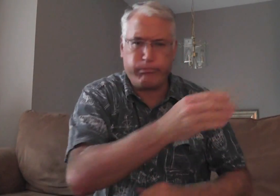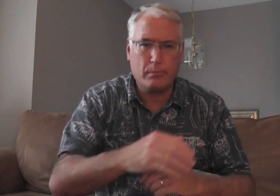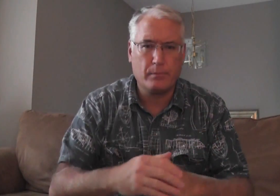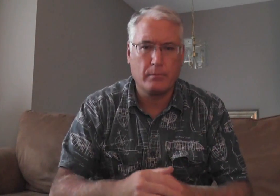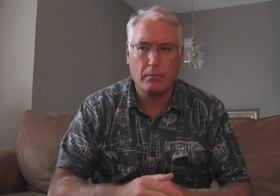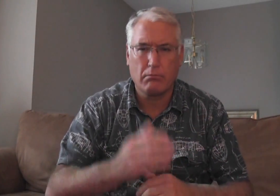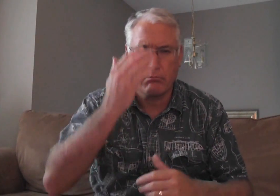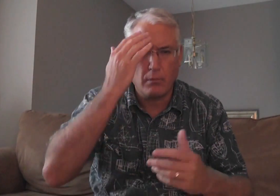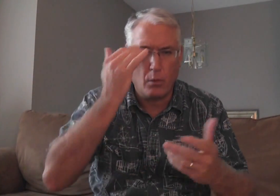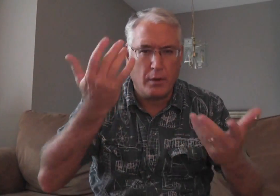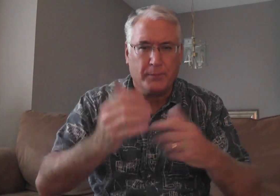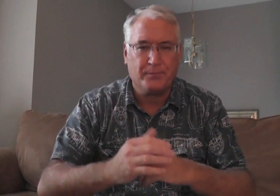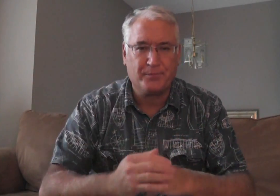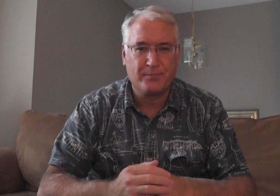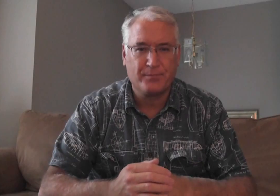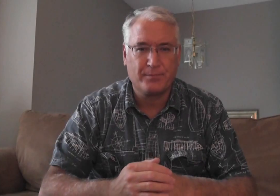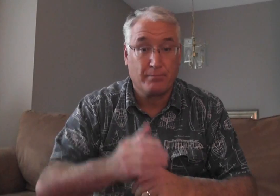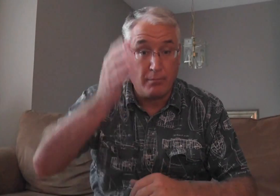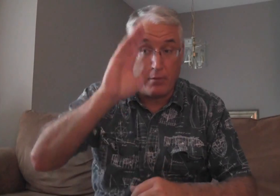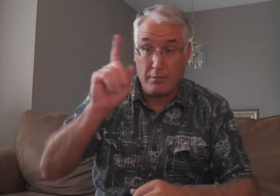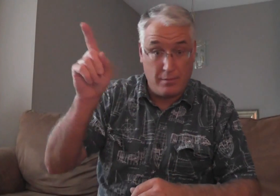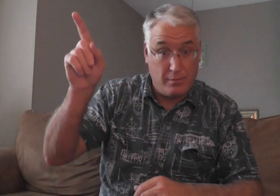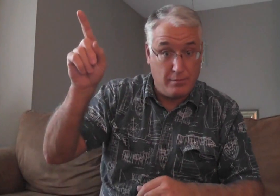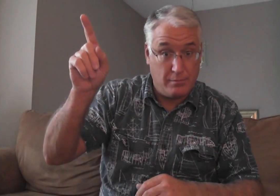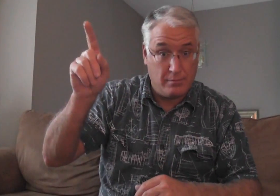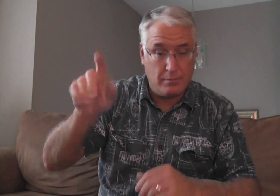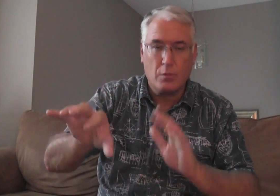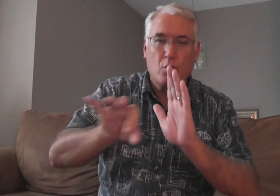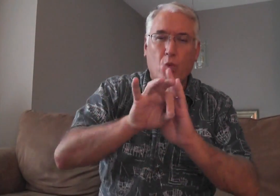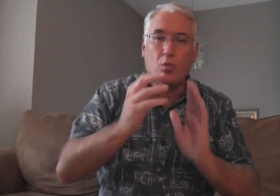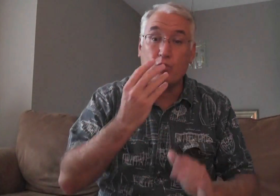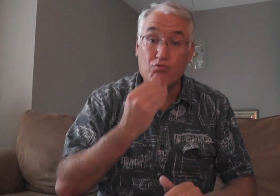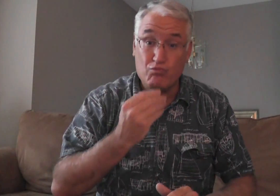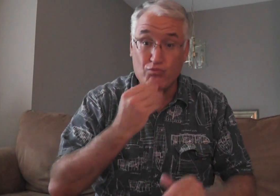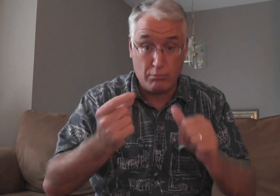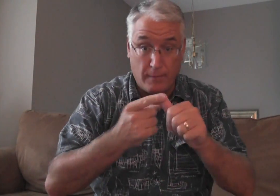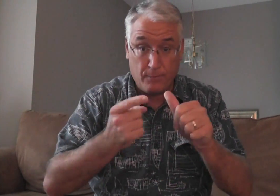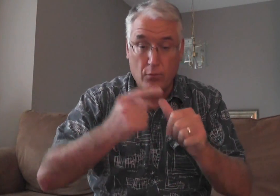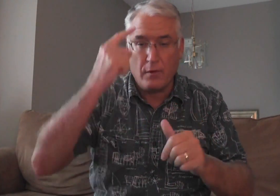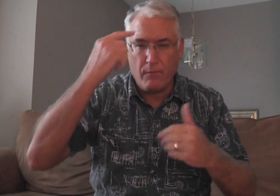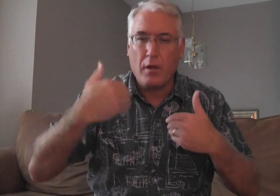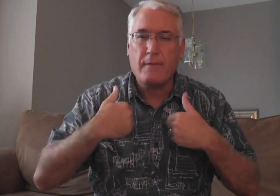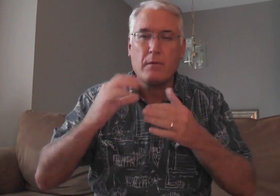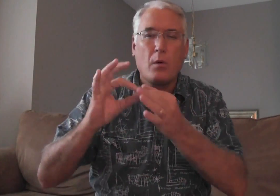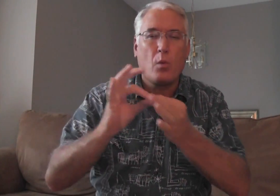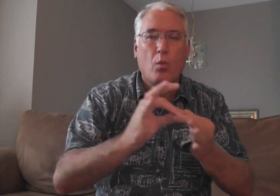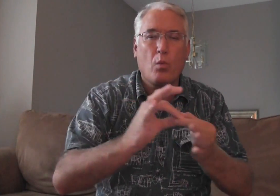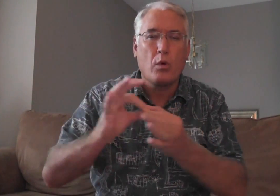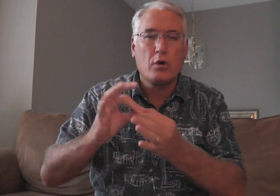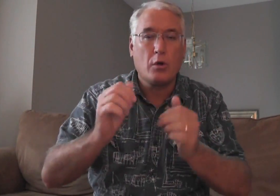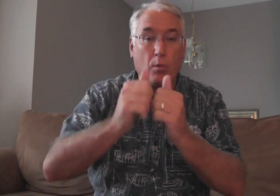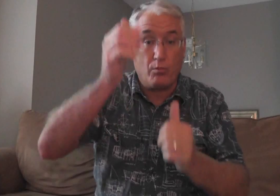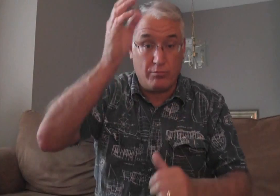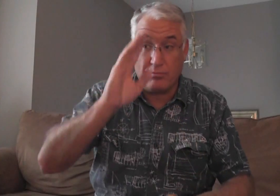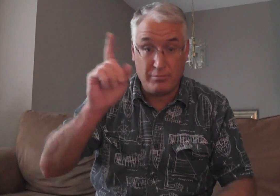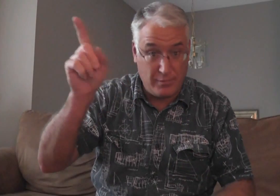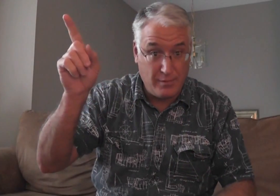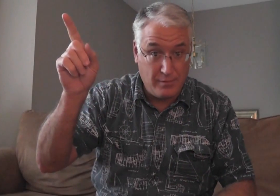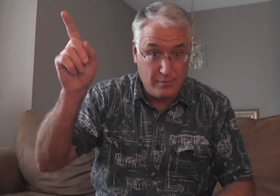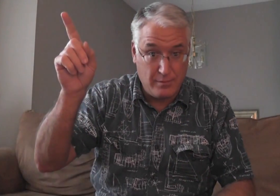Paul needs to say straight to them. What is it? Well, God chose the Jewish people initially as a special people